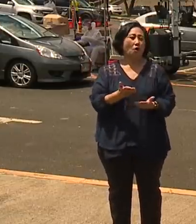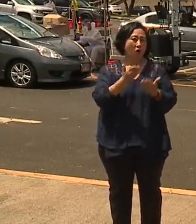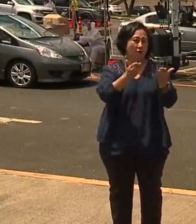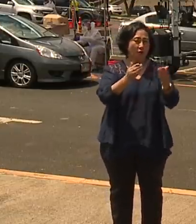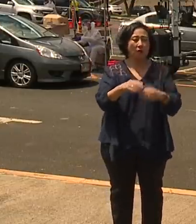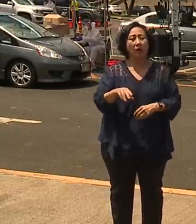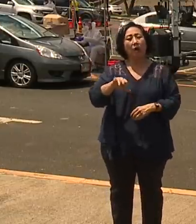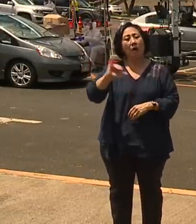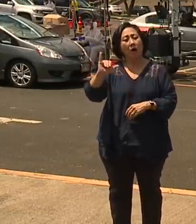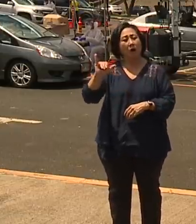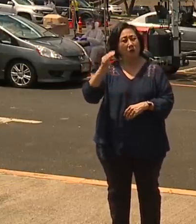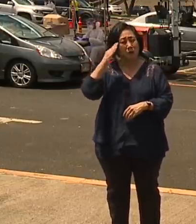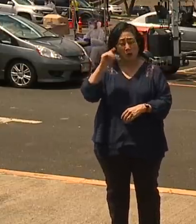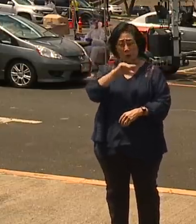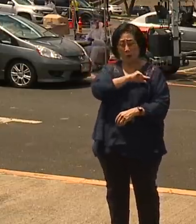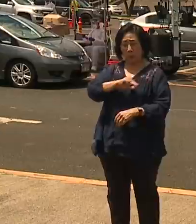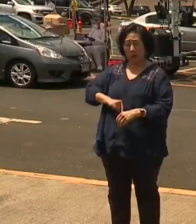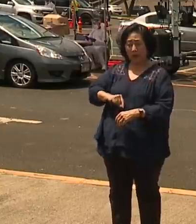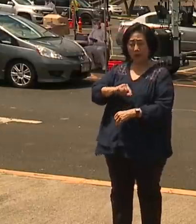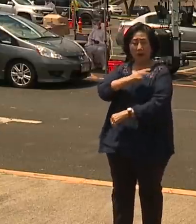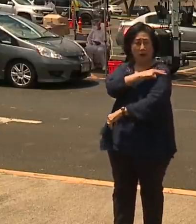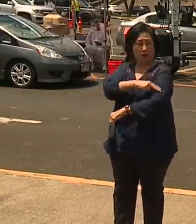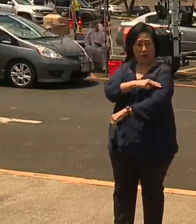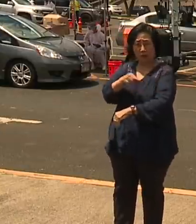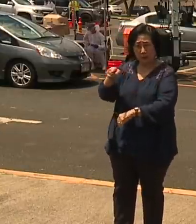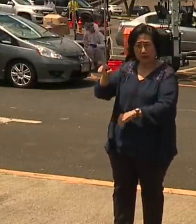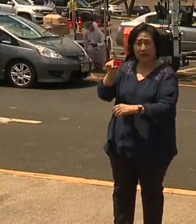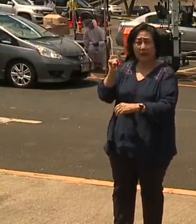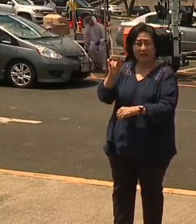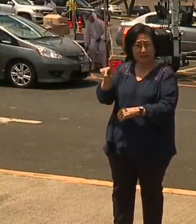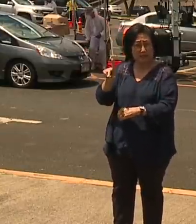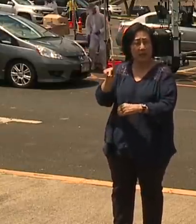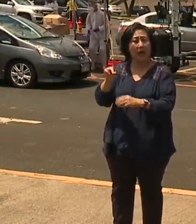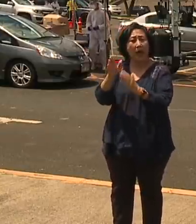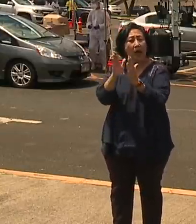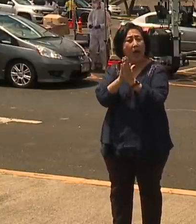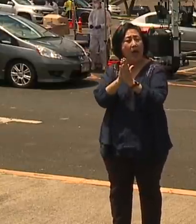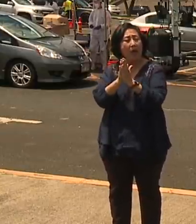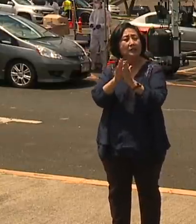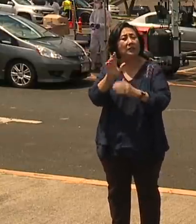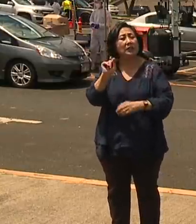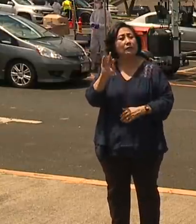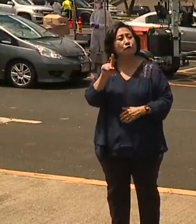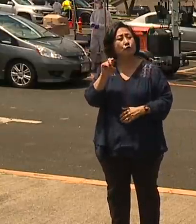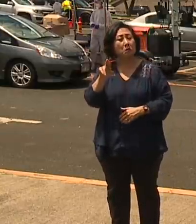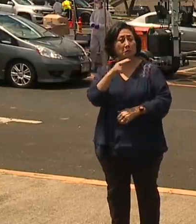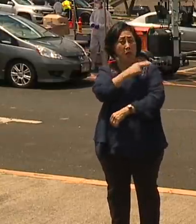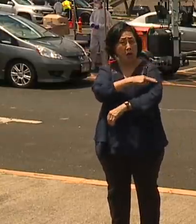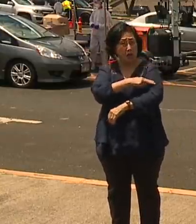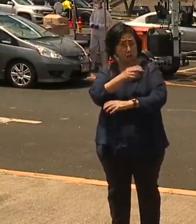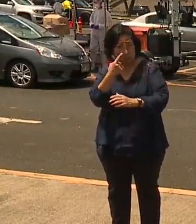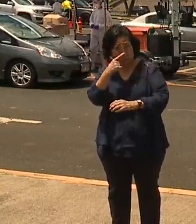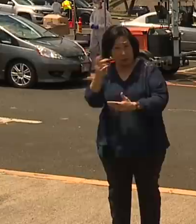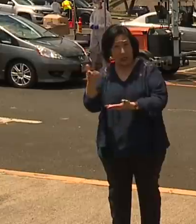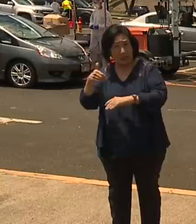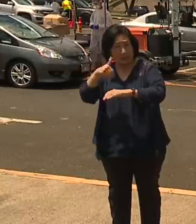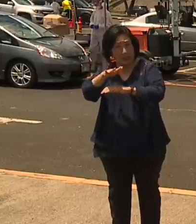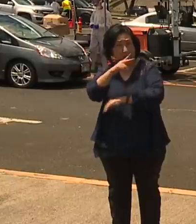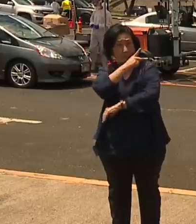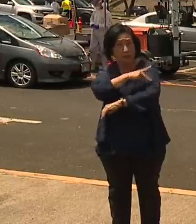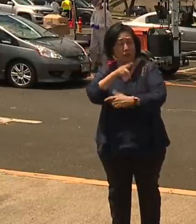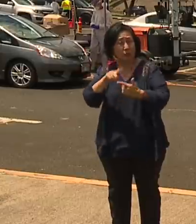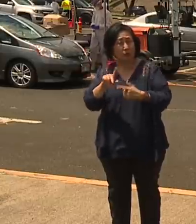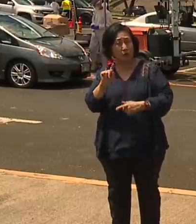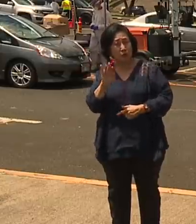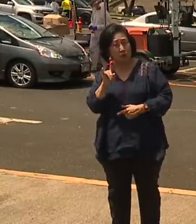though is, as you know, Queens has reached out to see if perhaps Tripler would be available to move patients to, which is another